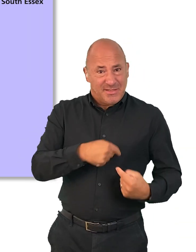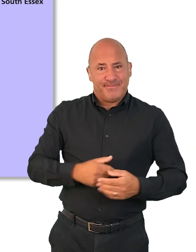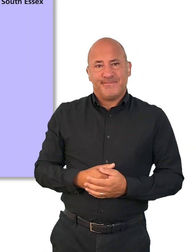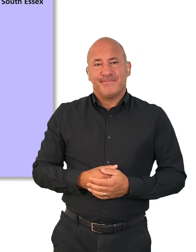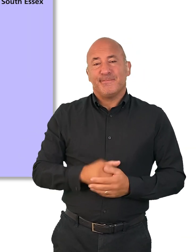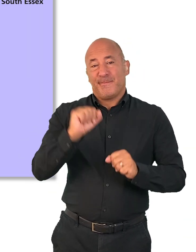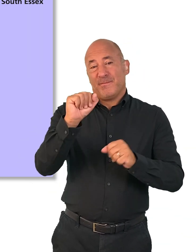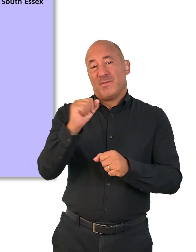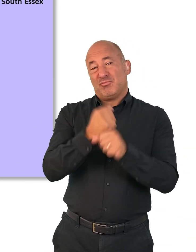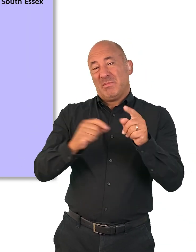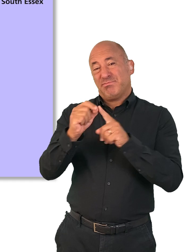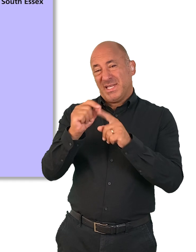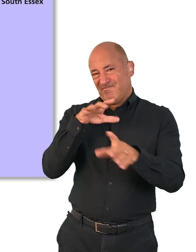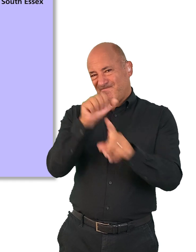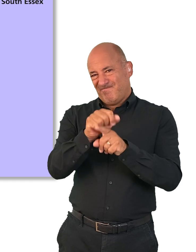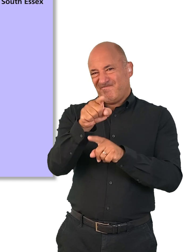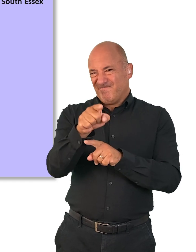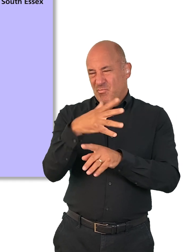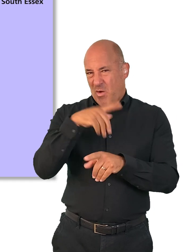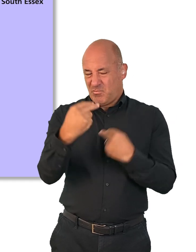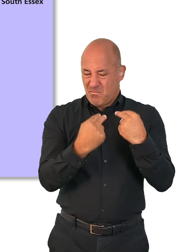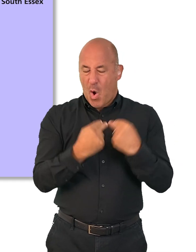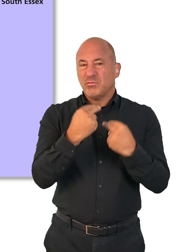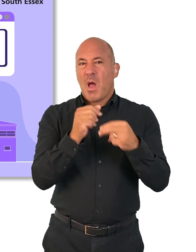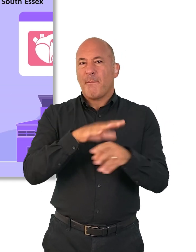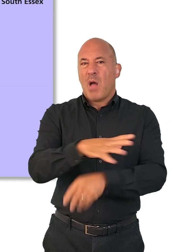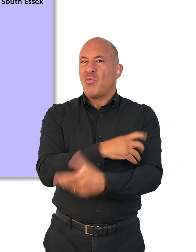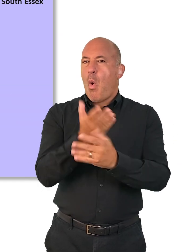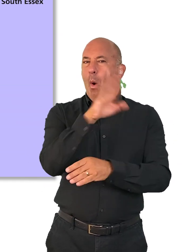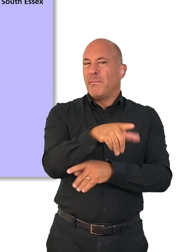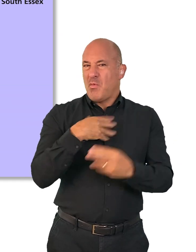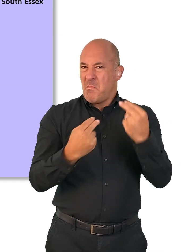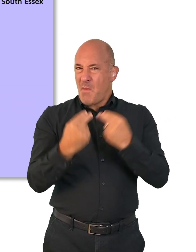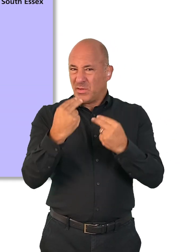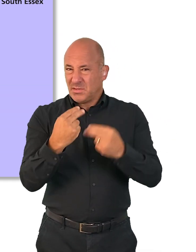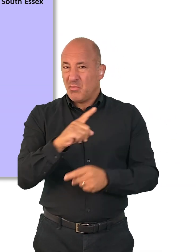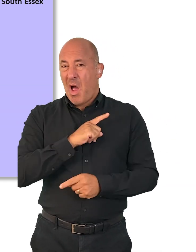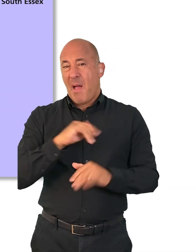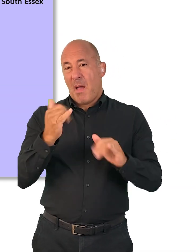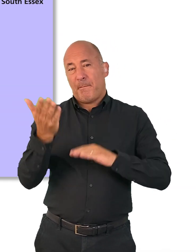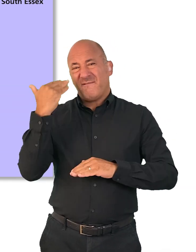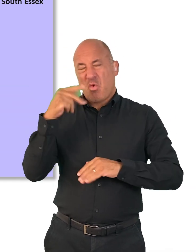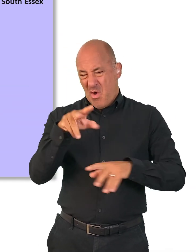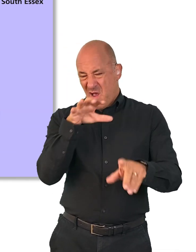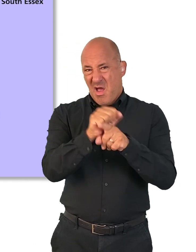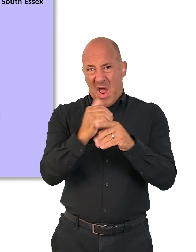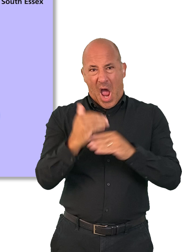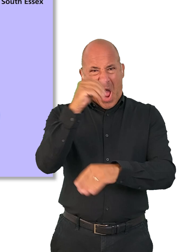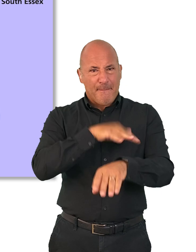identified you as someone they would like to monitor their blood pressure at home. This may be because you previously had a high blood pressure reading or may